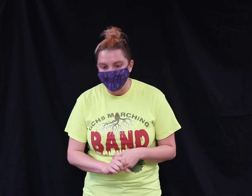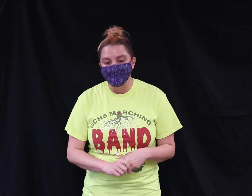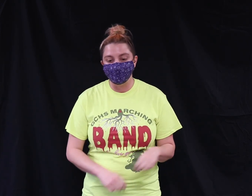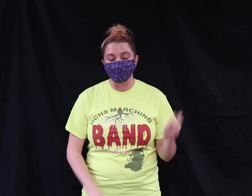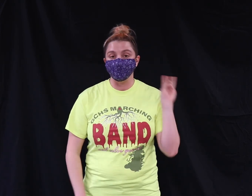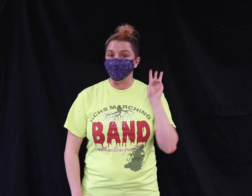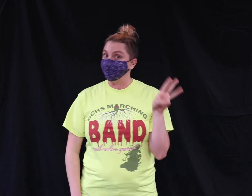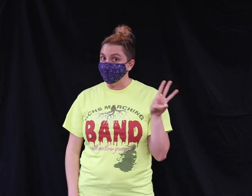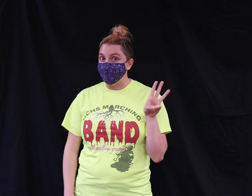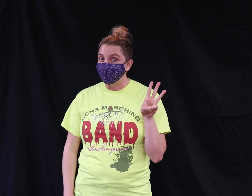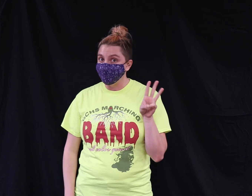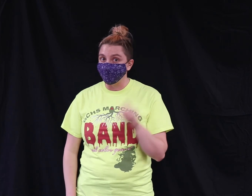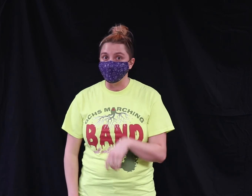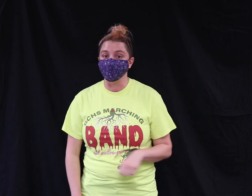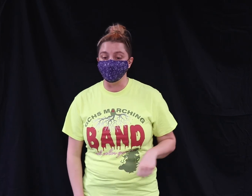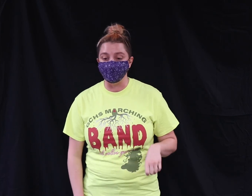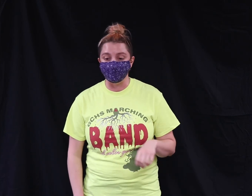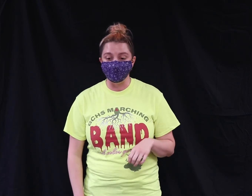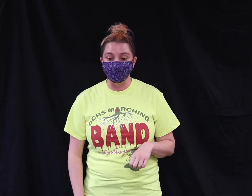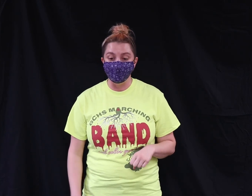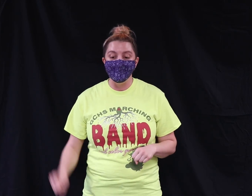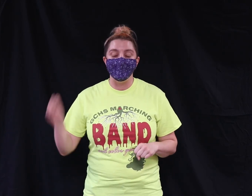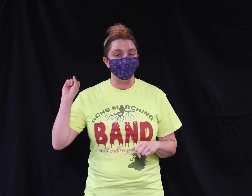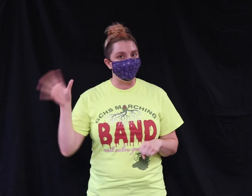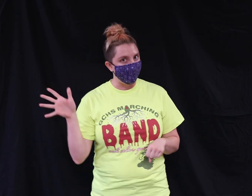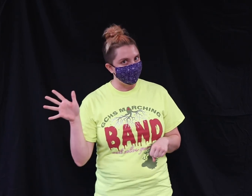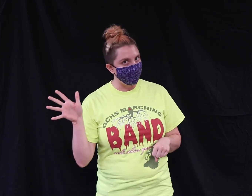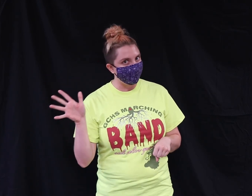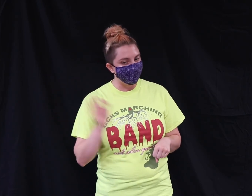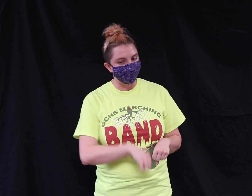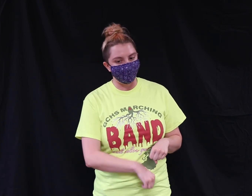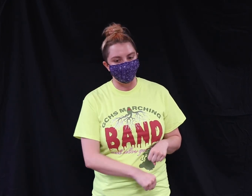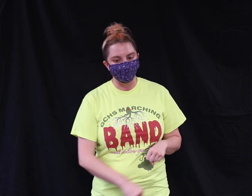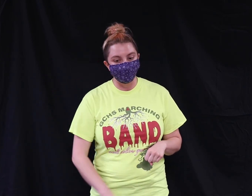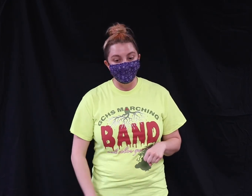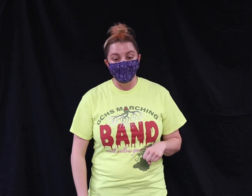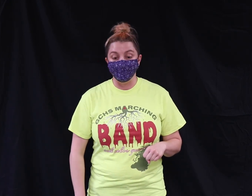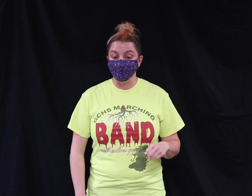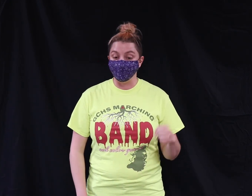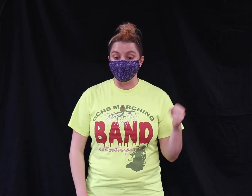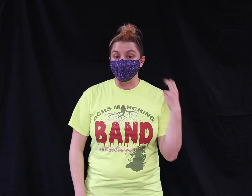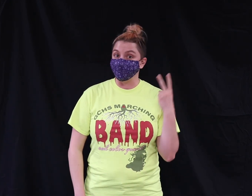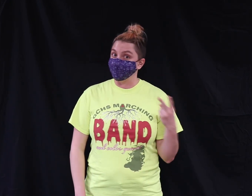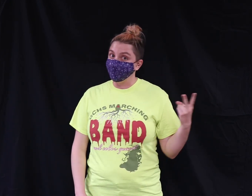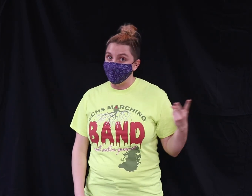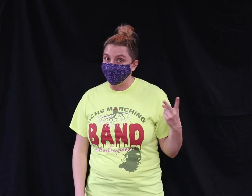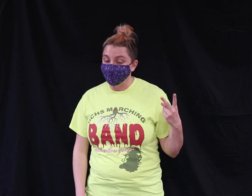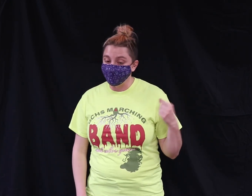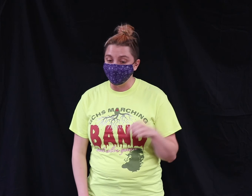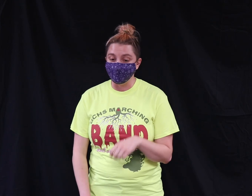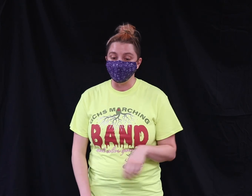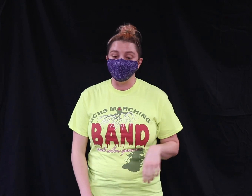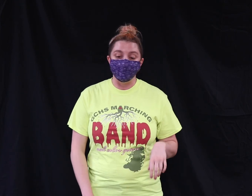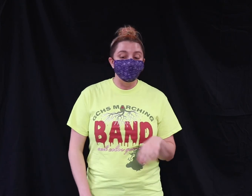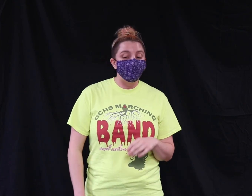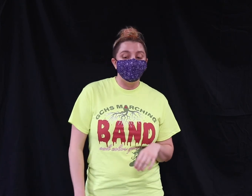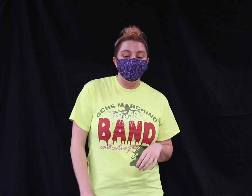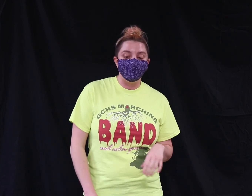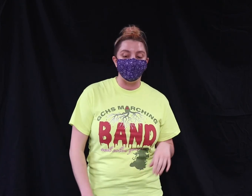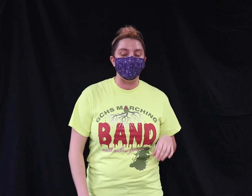Tickets are $3 with a student ID and $5 without. If you bring an extra $2, you can get your face painted by